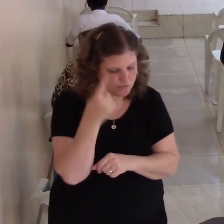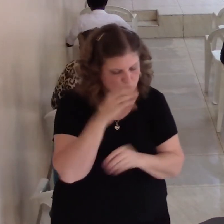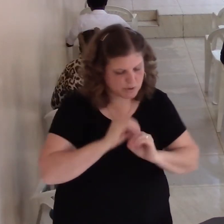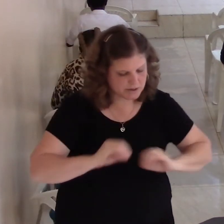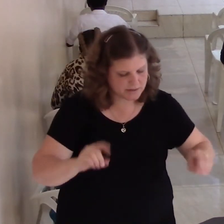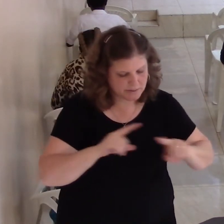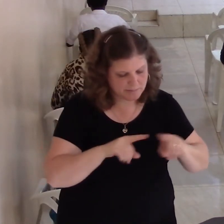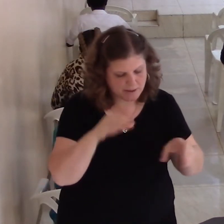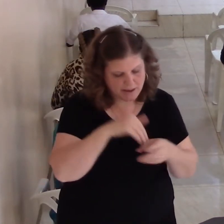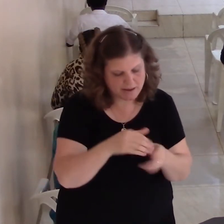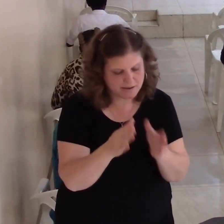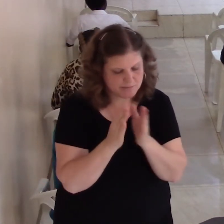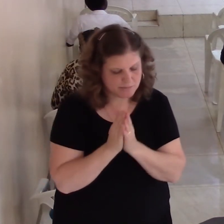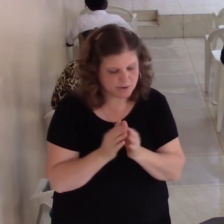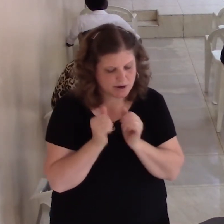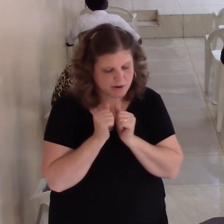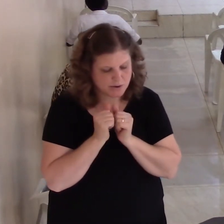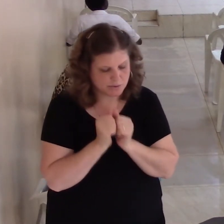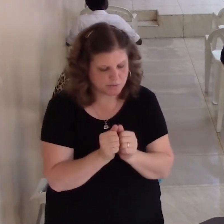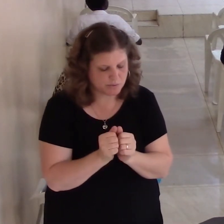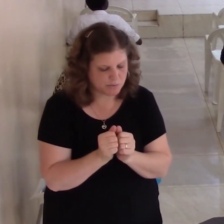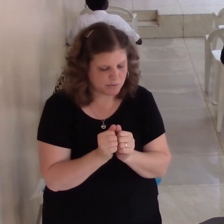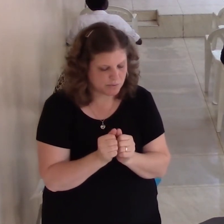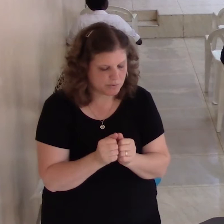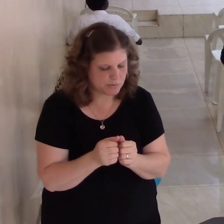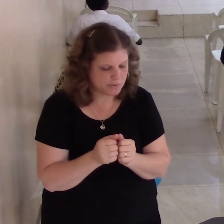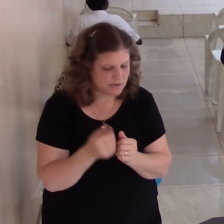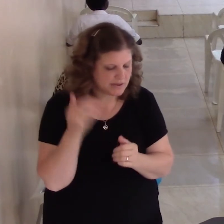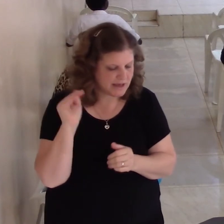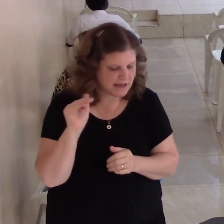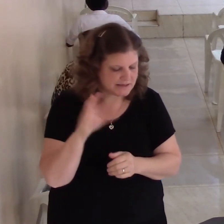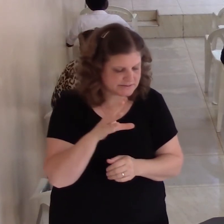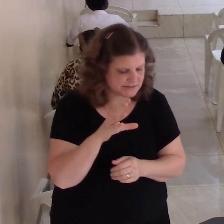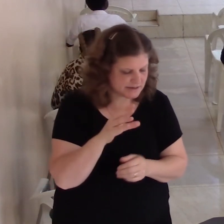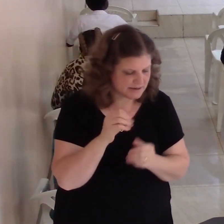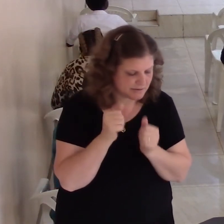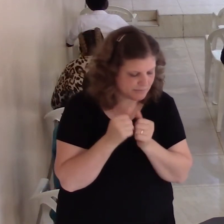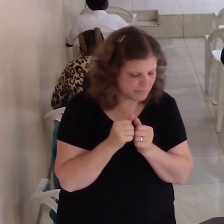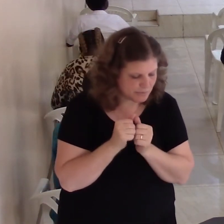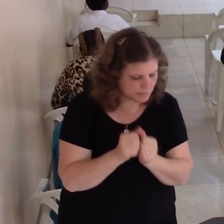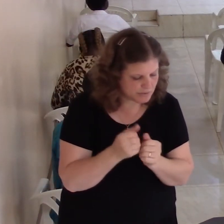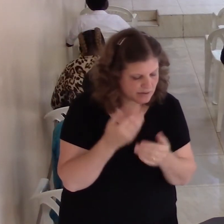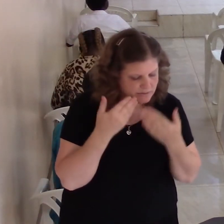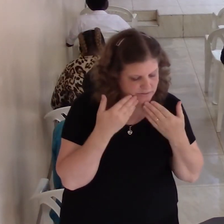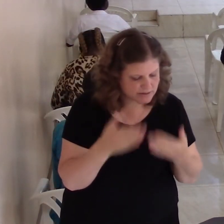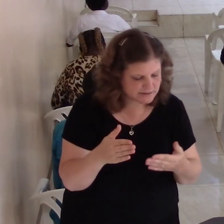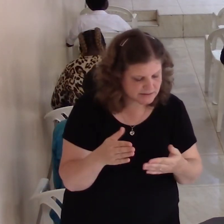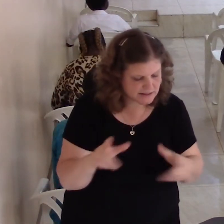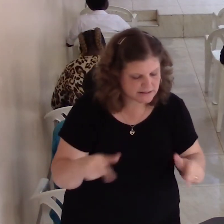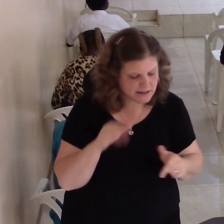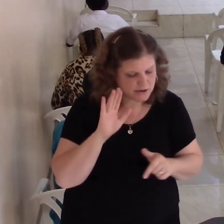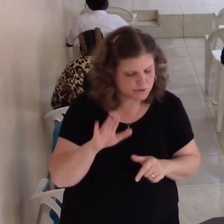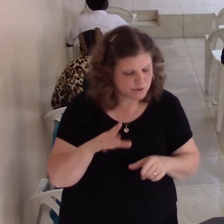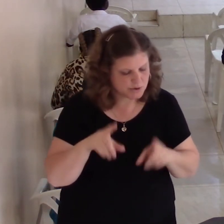prayer and thanksgiving, prayer and rejoicing, these things are being put together. Why do we need to be thankful for the prayer?